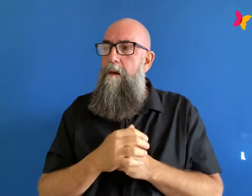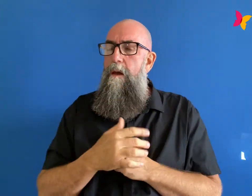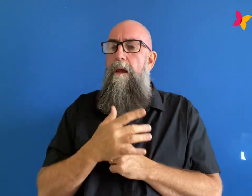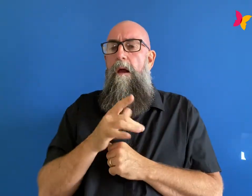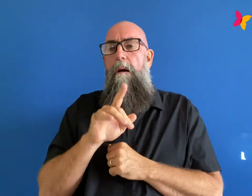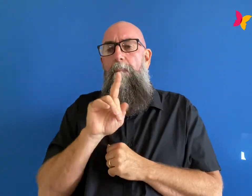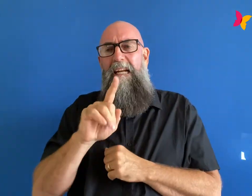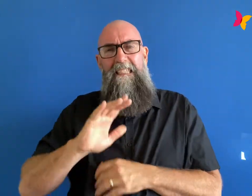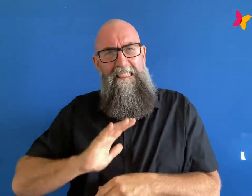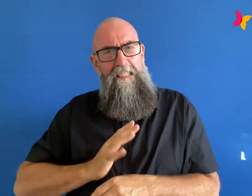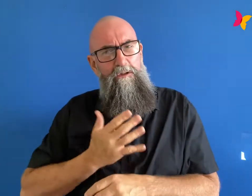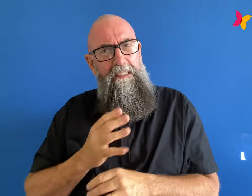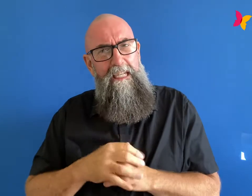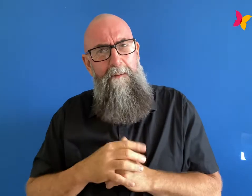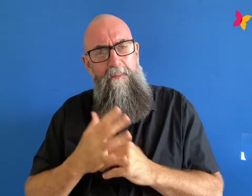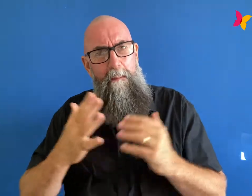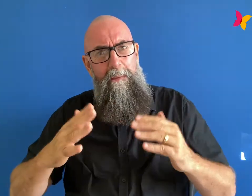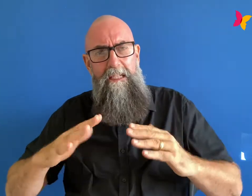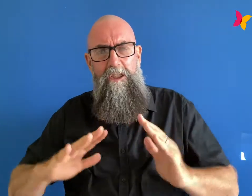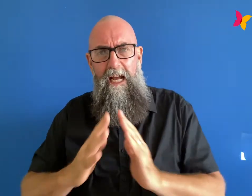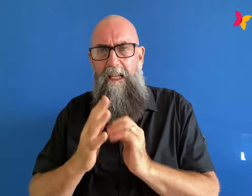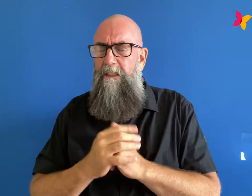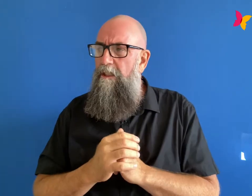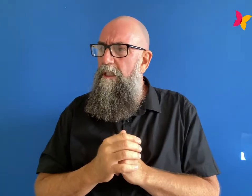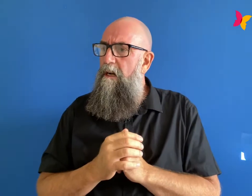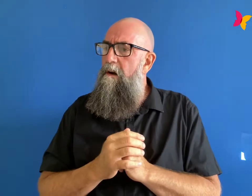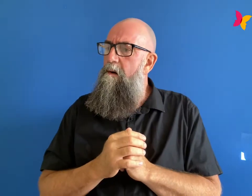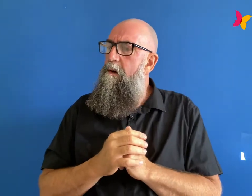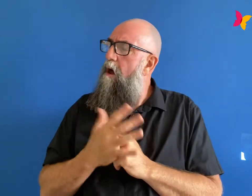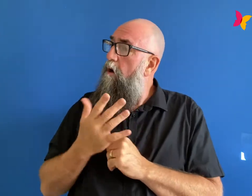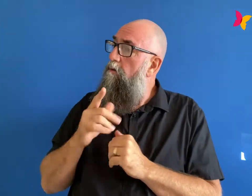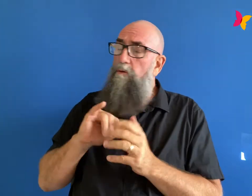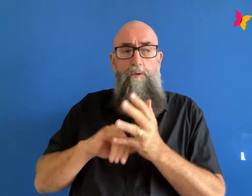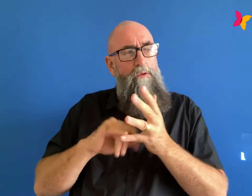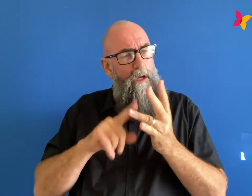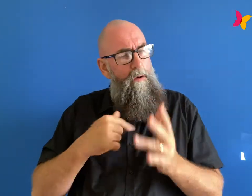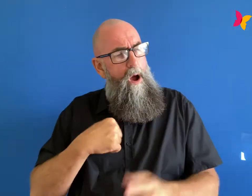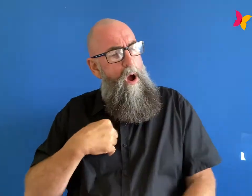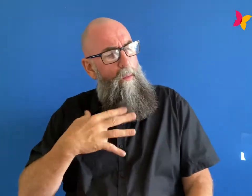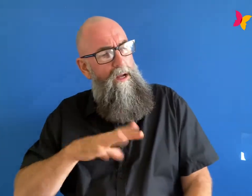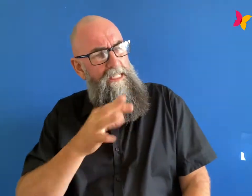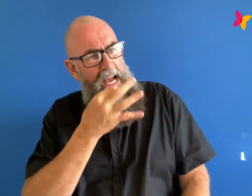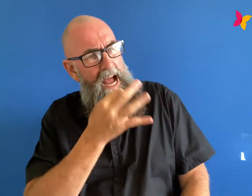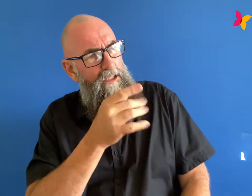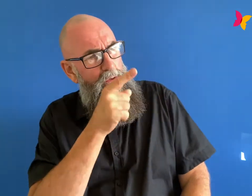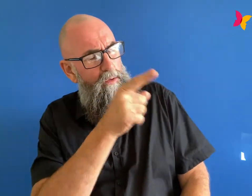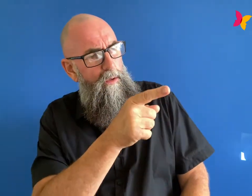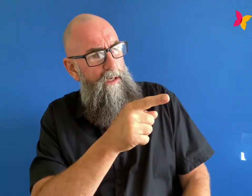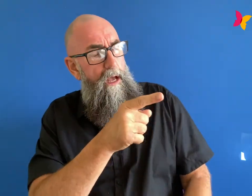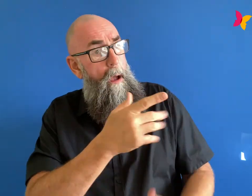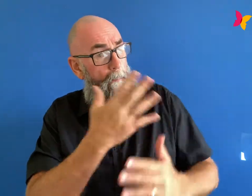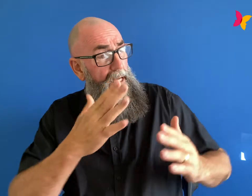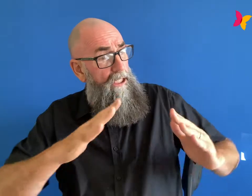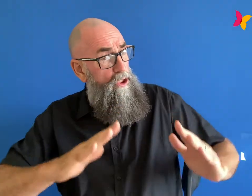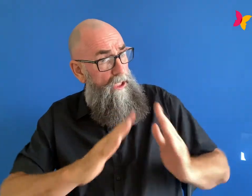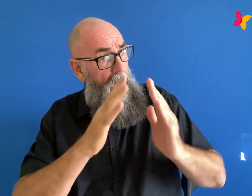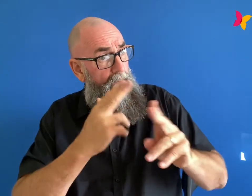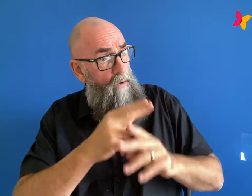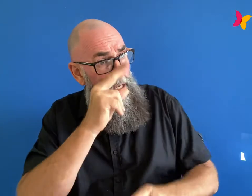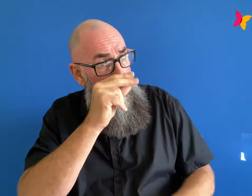particular challenges in this area for young people yeah we know that uh 50 percent of mental health issues begin